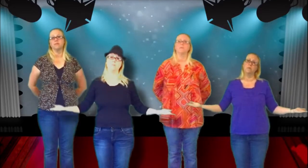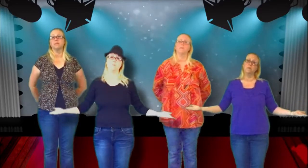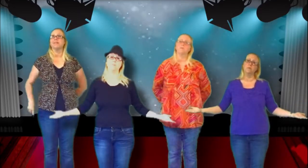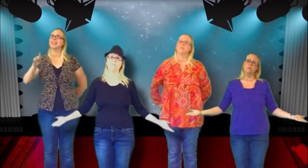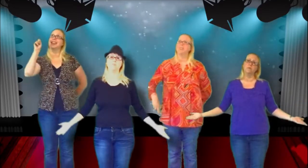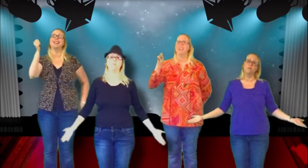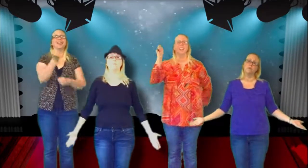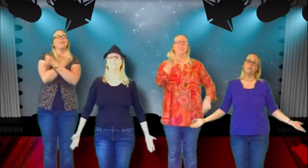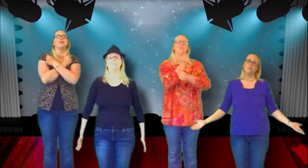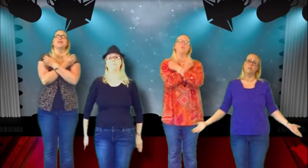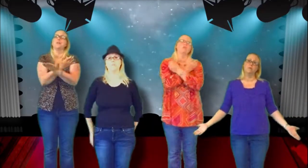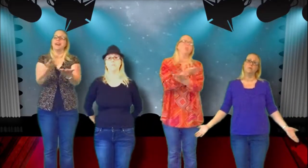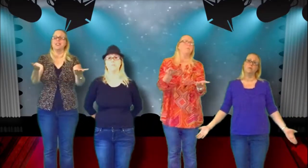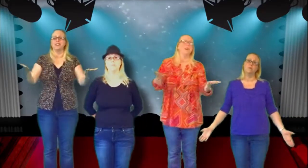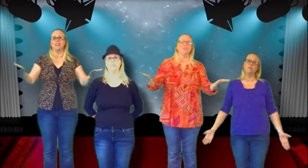He loves you so much